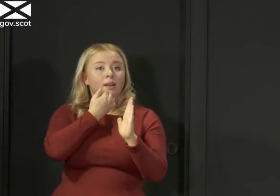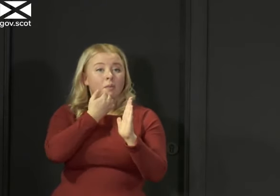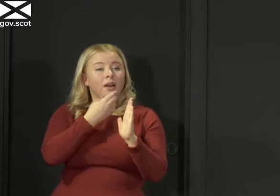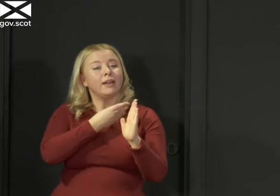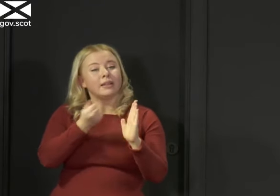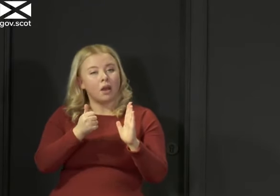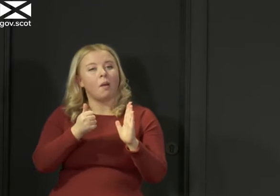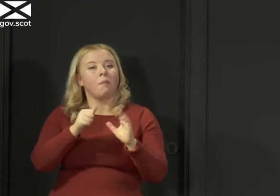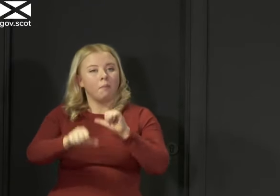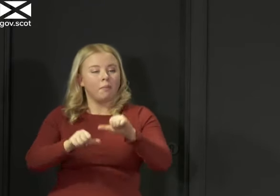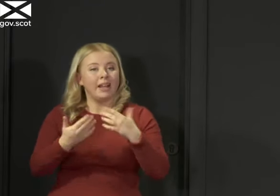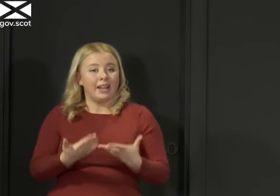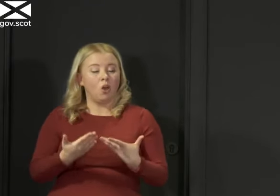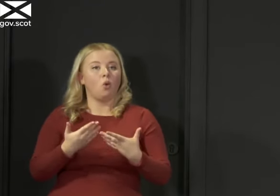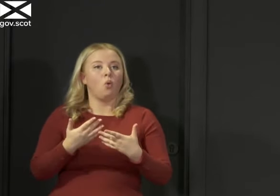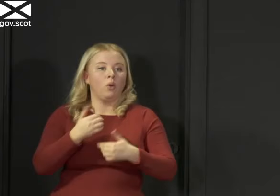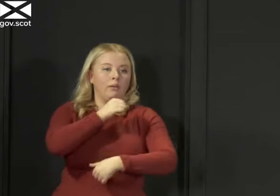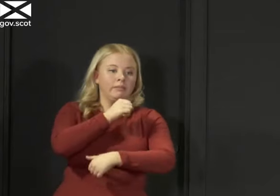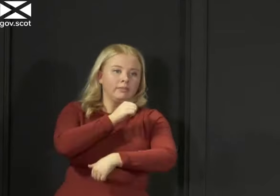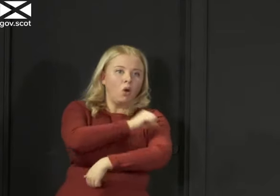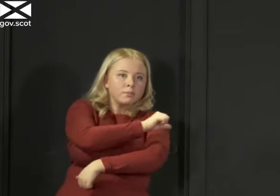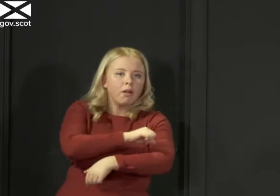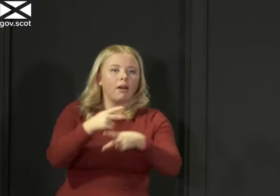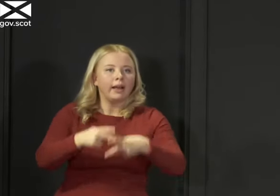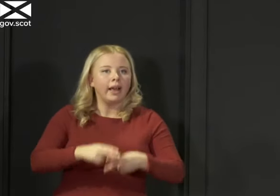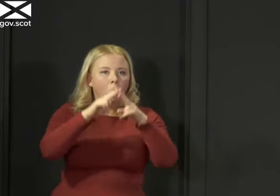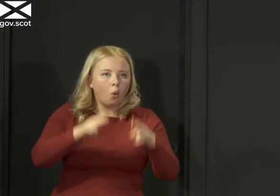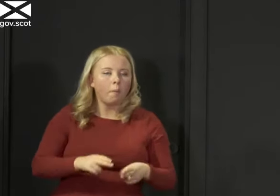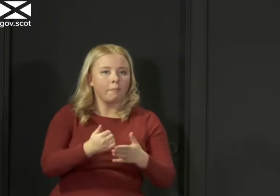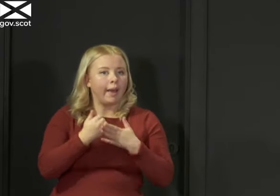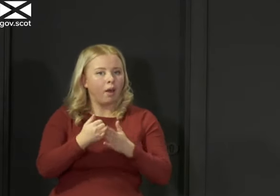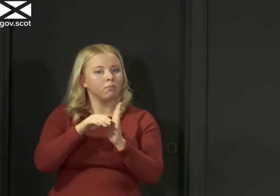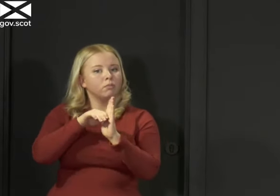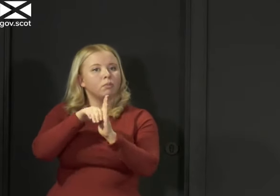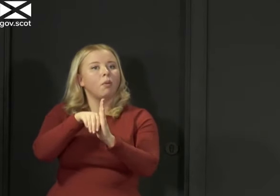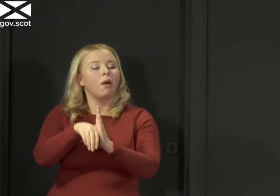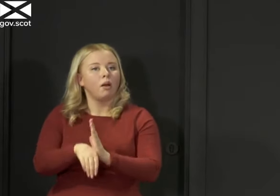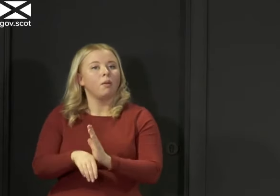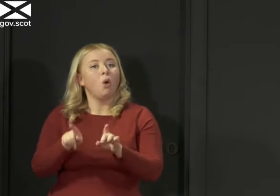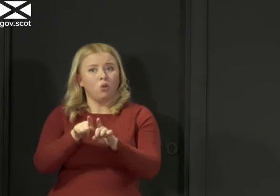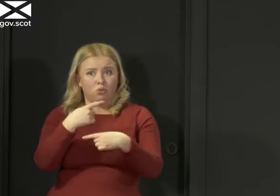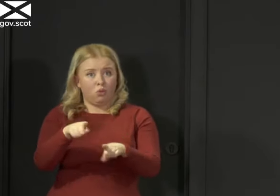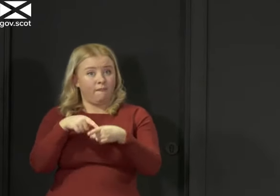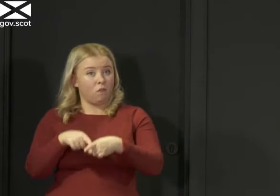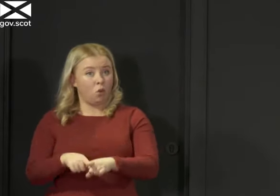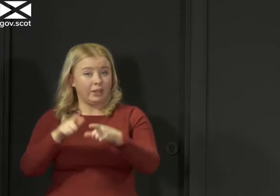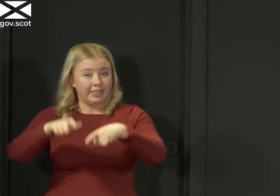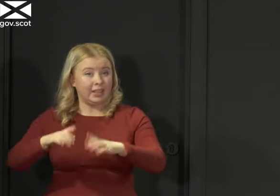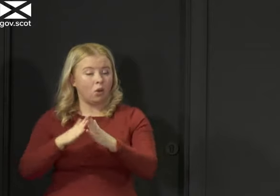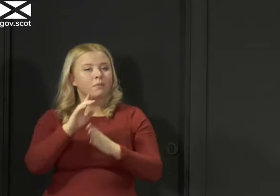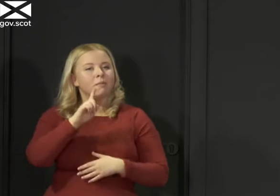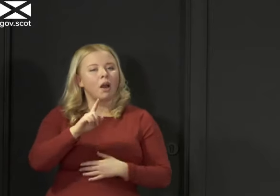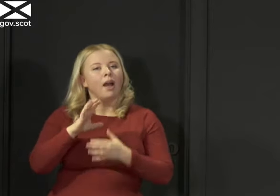taking in care homes and hospitals. Of course, compliance with lockdown is still really important to keep it down. But the relationship between